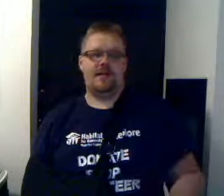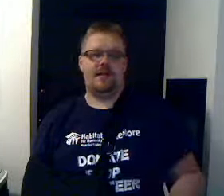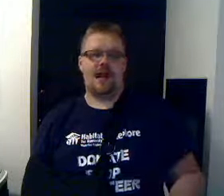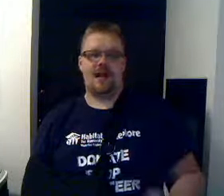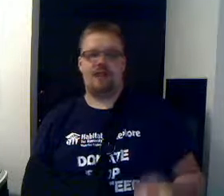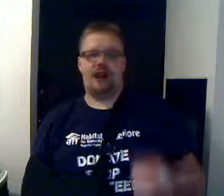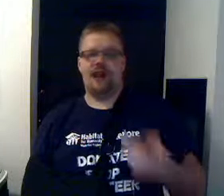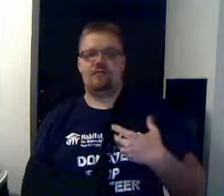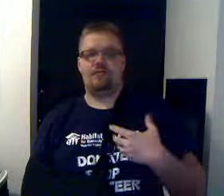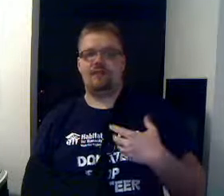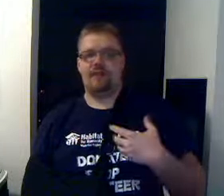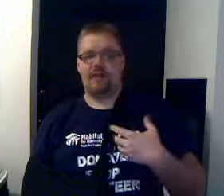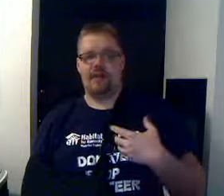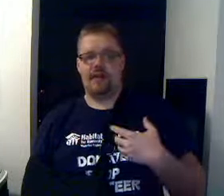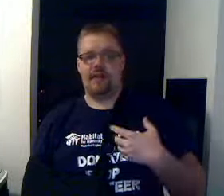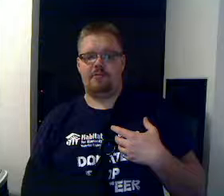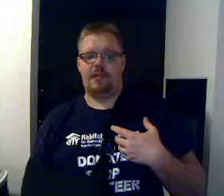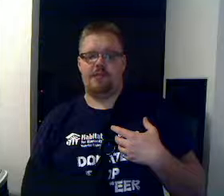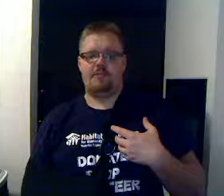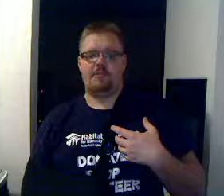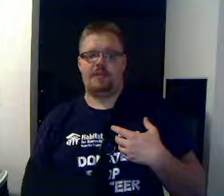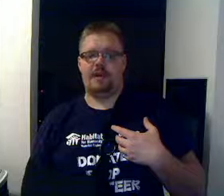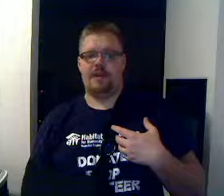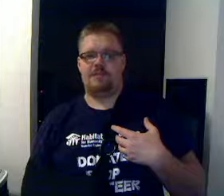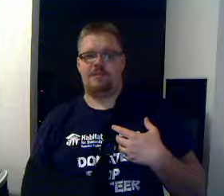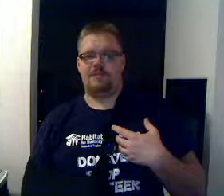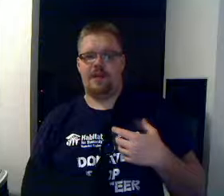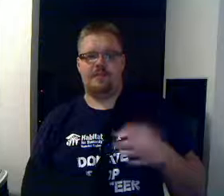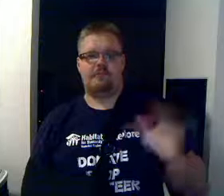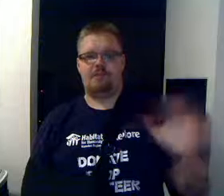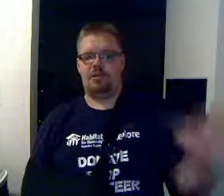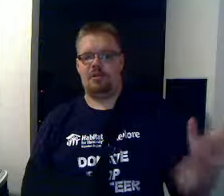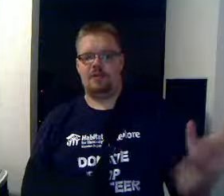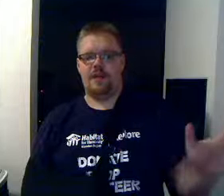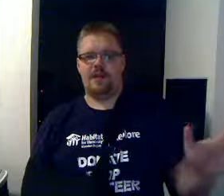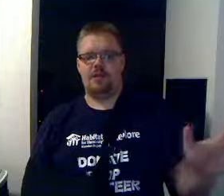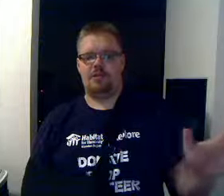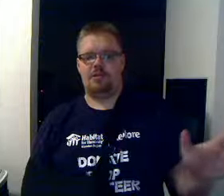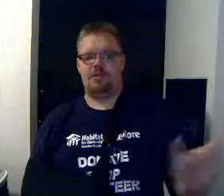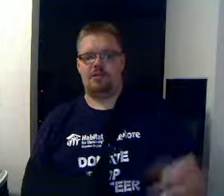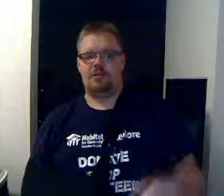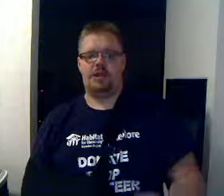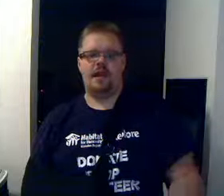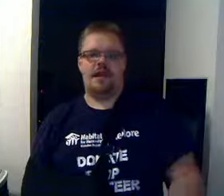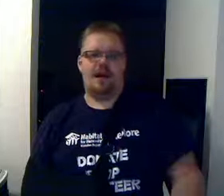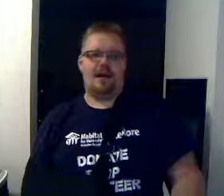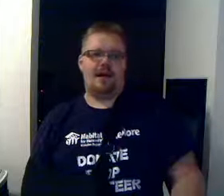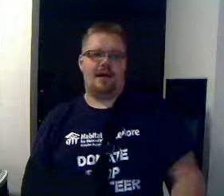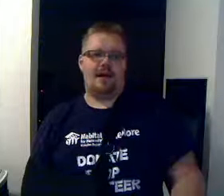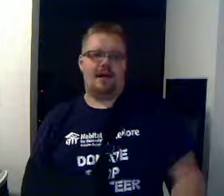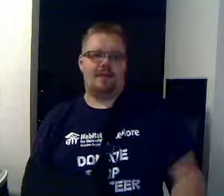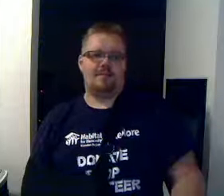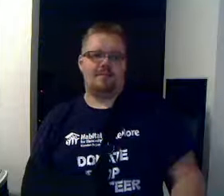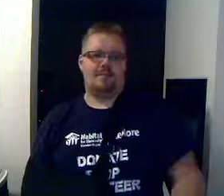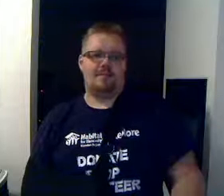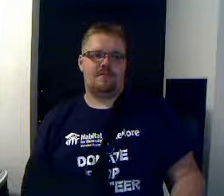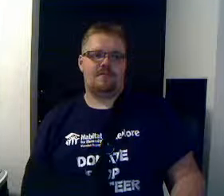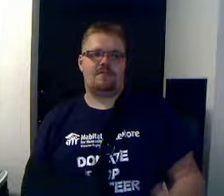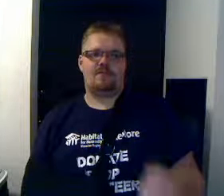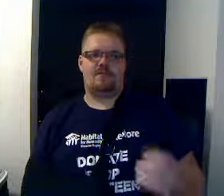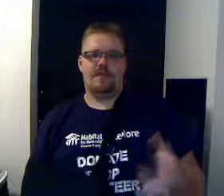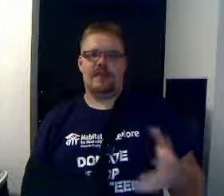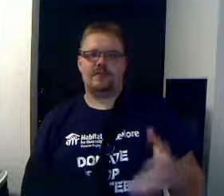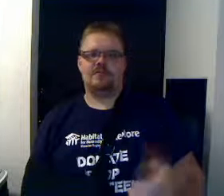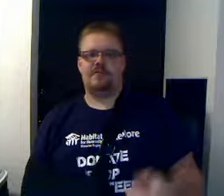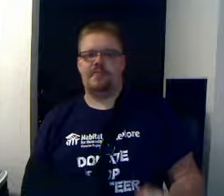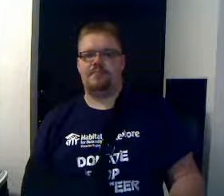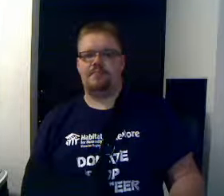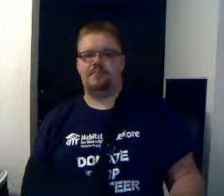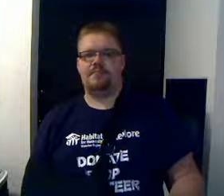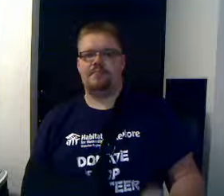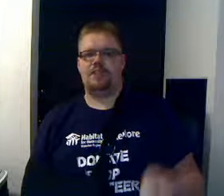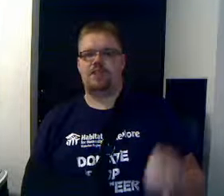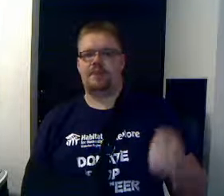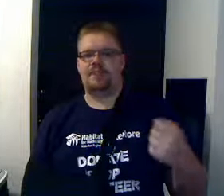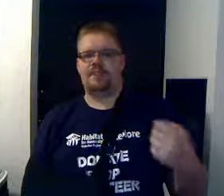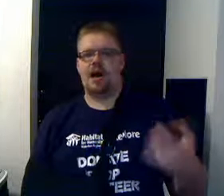I don't enjoy it when I'm a player, so I don't want metanowledge. So for me, it's really important for the GM to